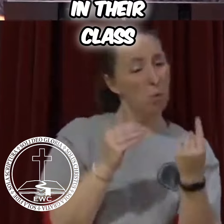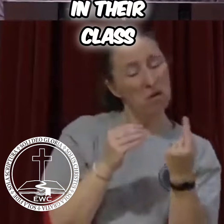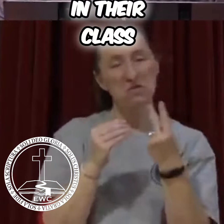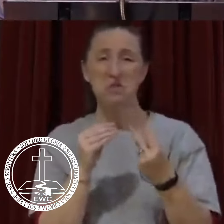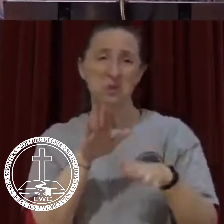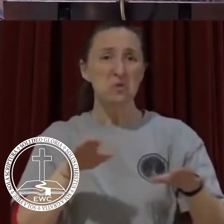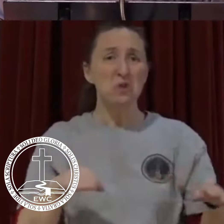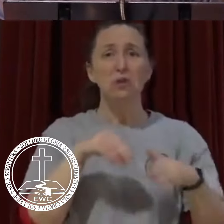kids in their class